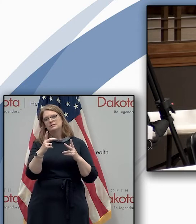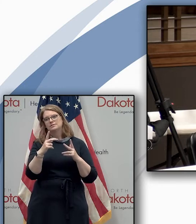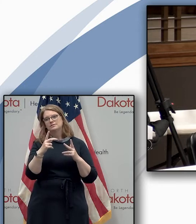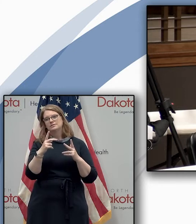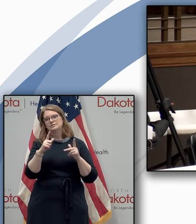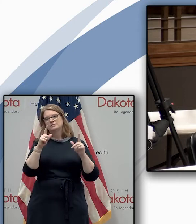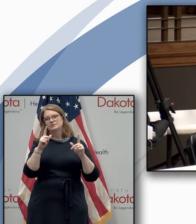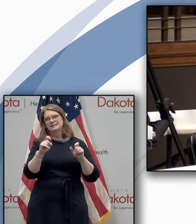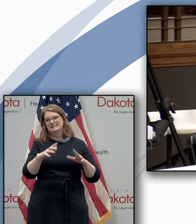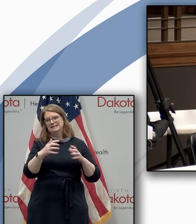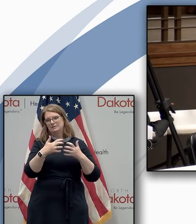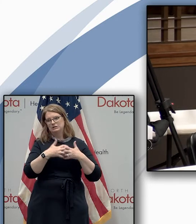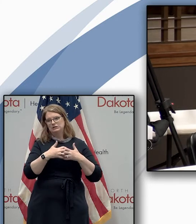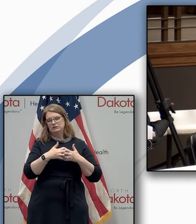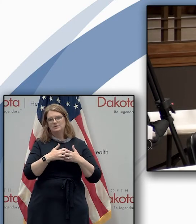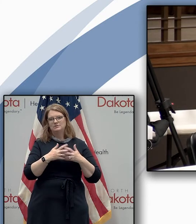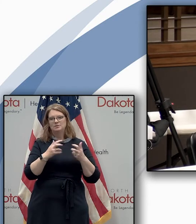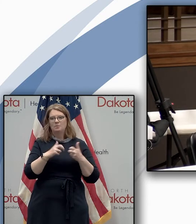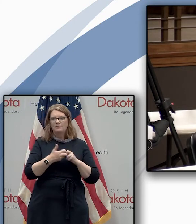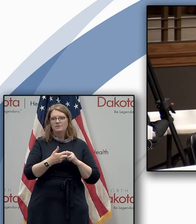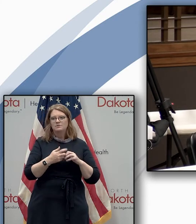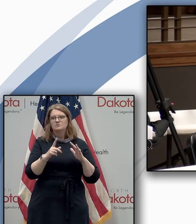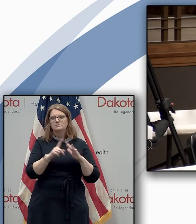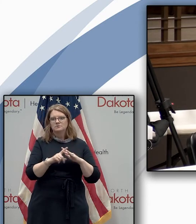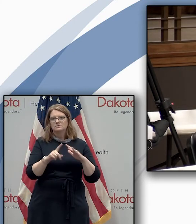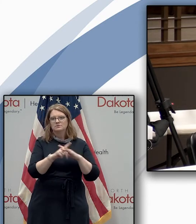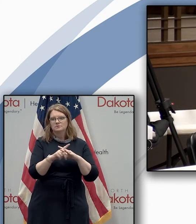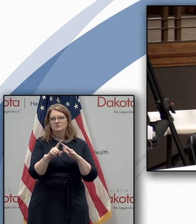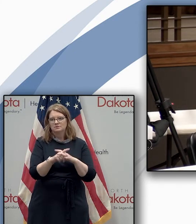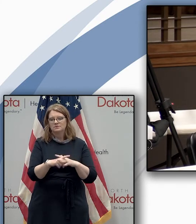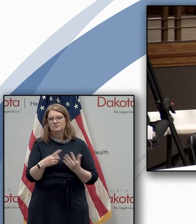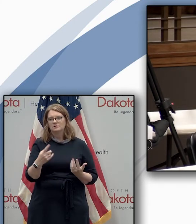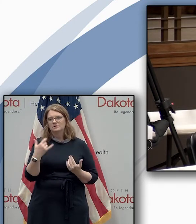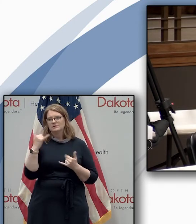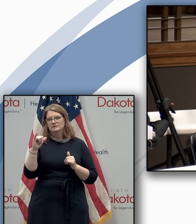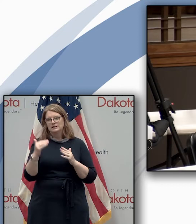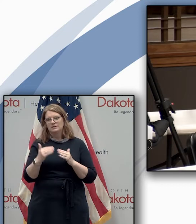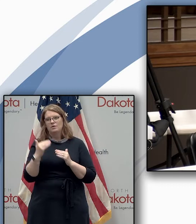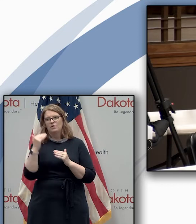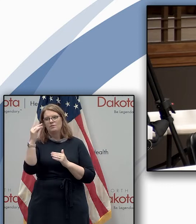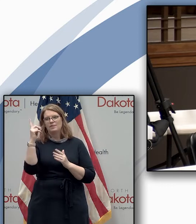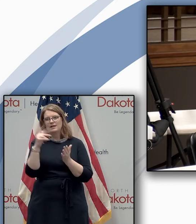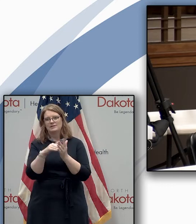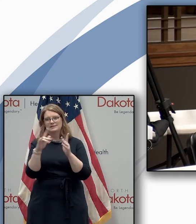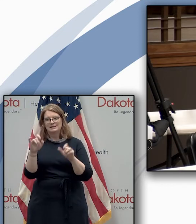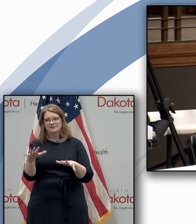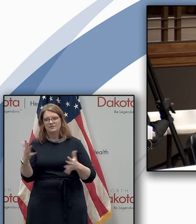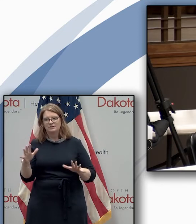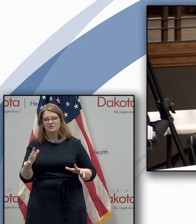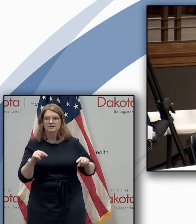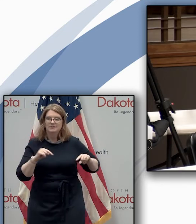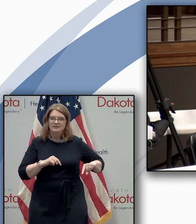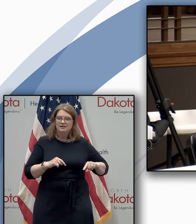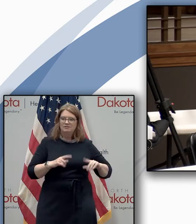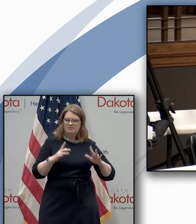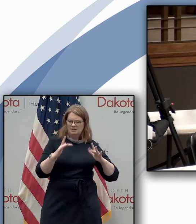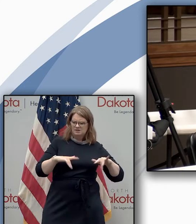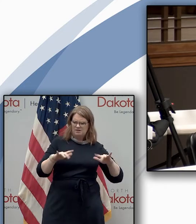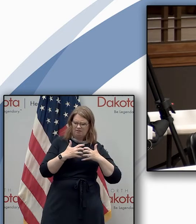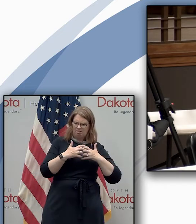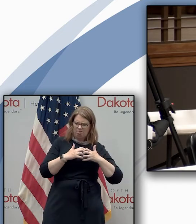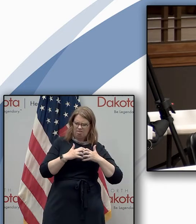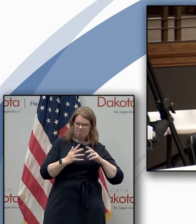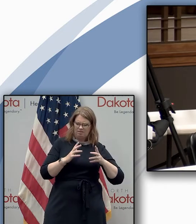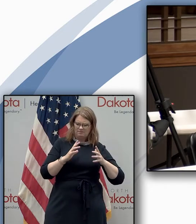months and weeks it seems as though we've still gotten over a thousand tests completed yet this time with the software malfunction we